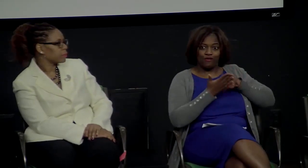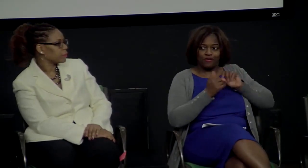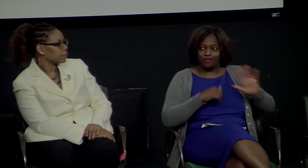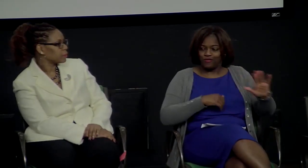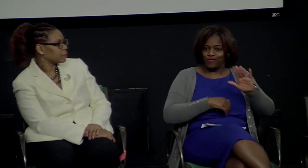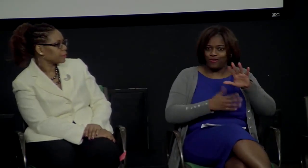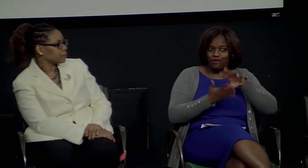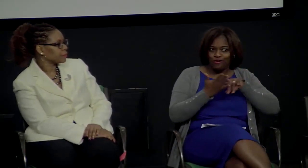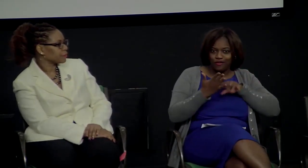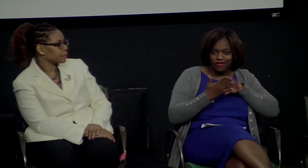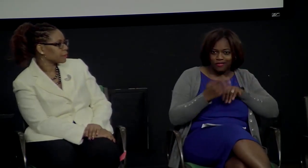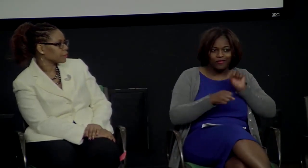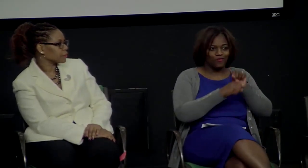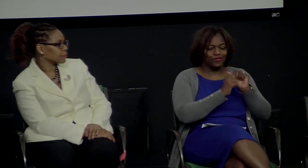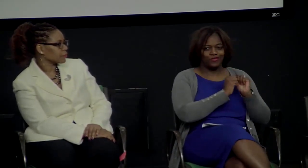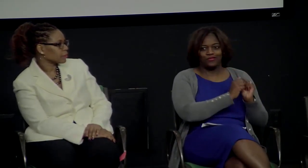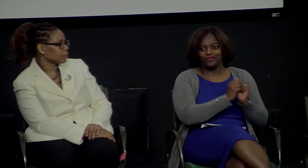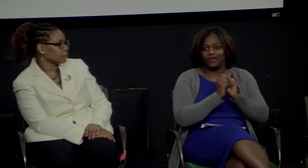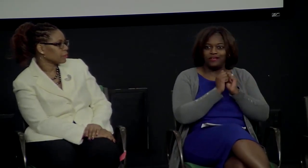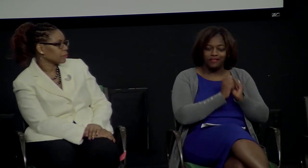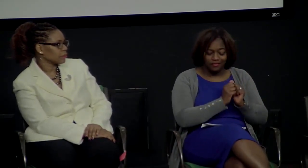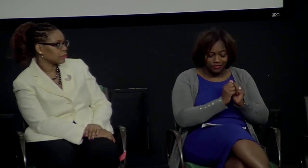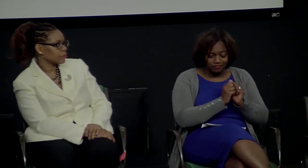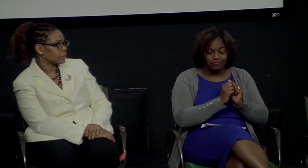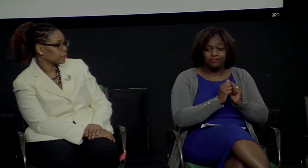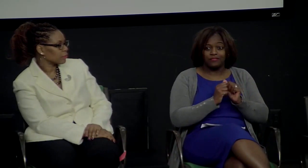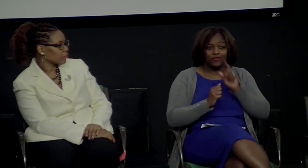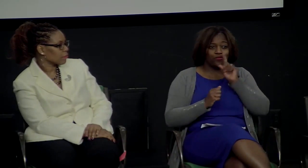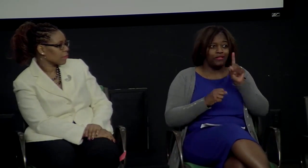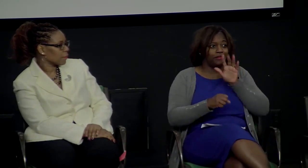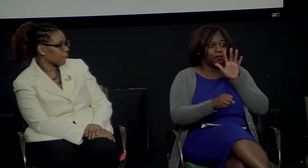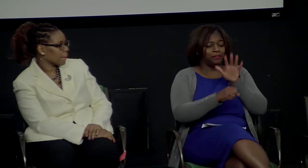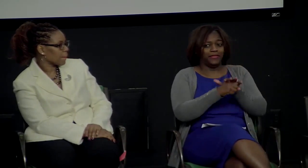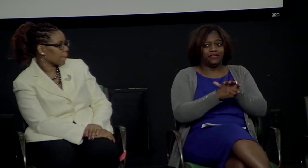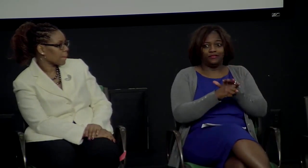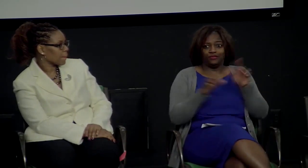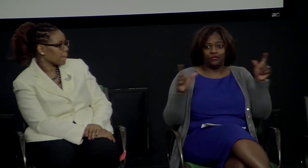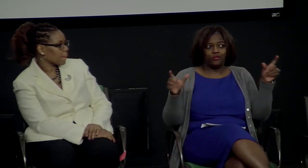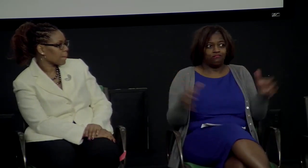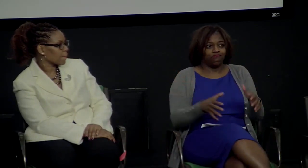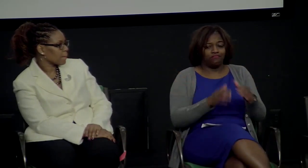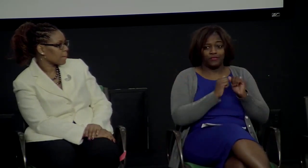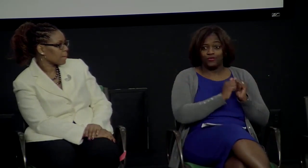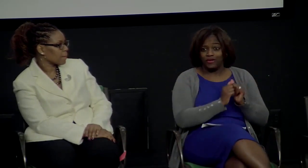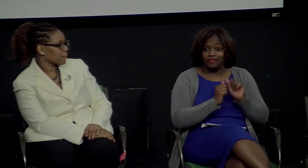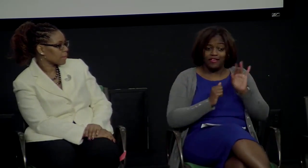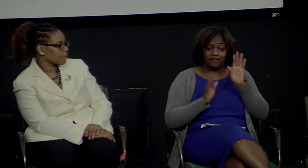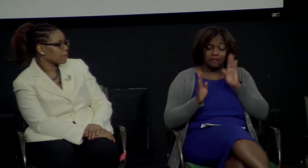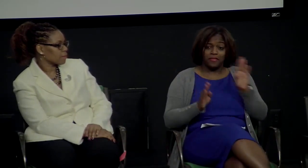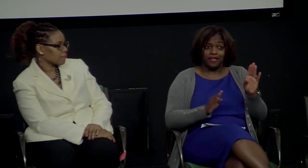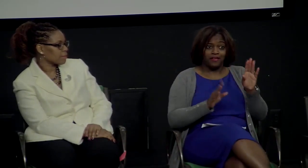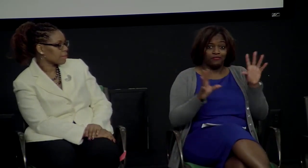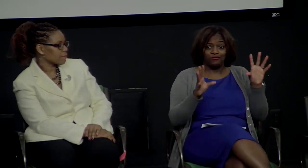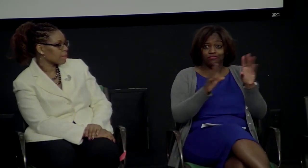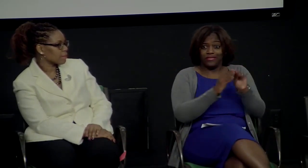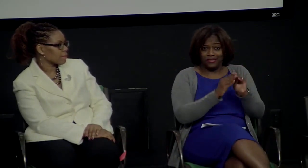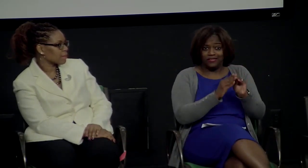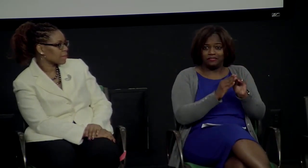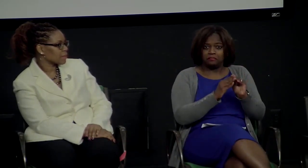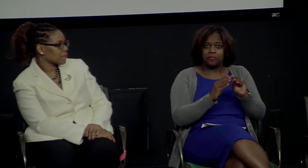towards each other. We're learning from each other and we're going to be working together. And we had that commitment so we're going to plan